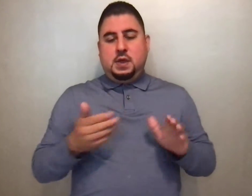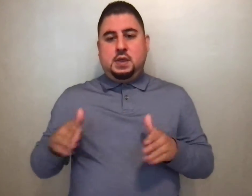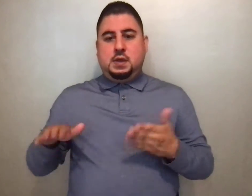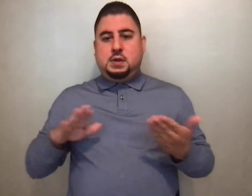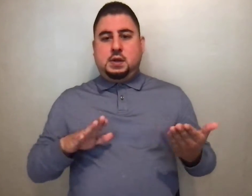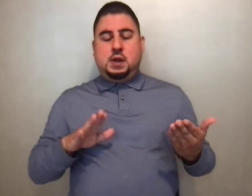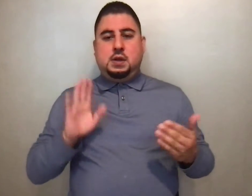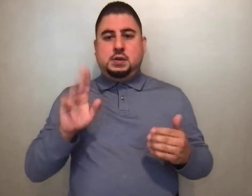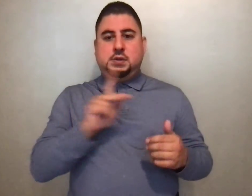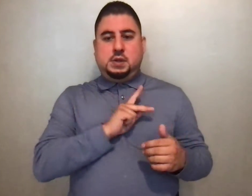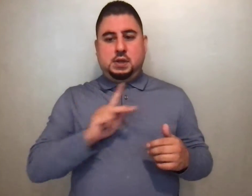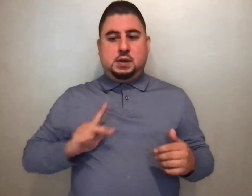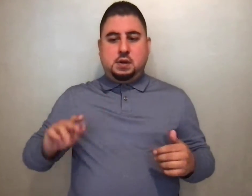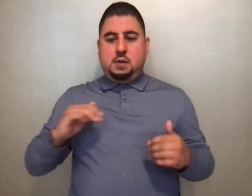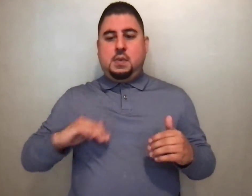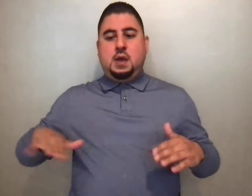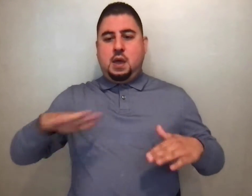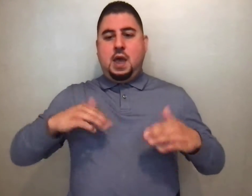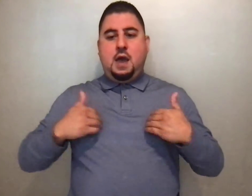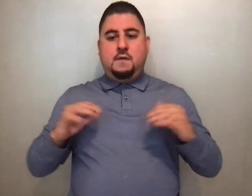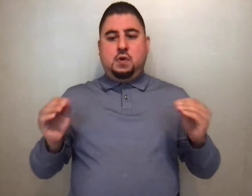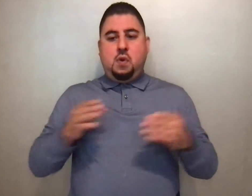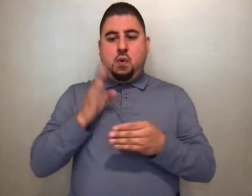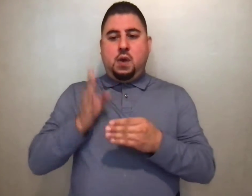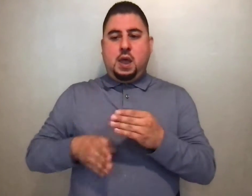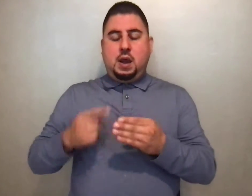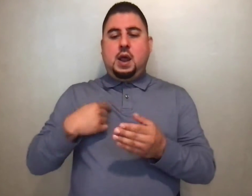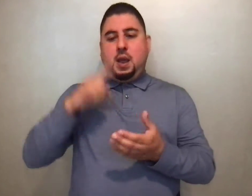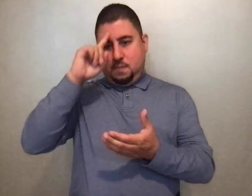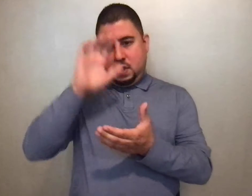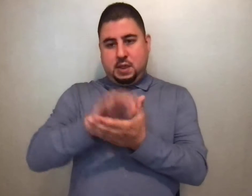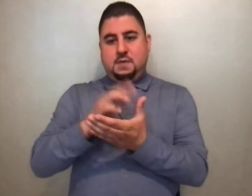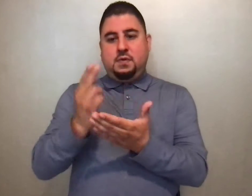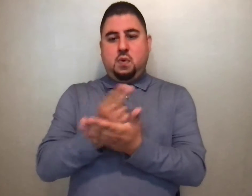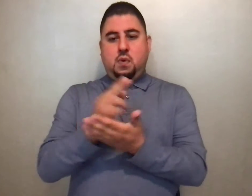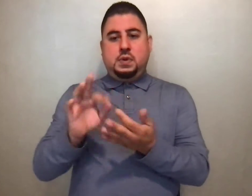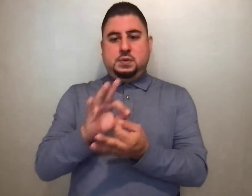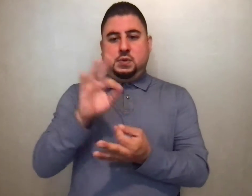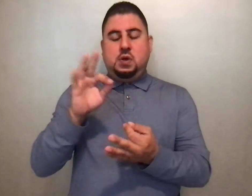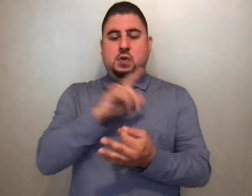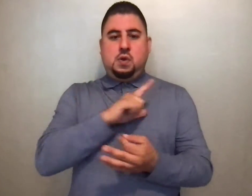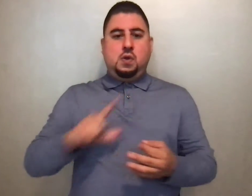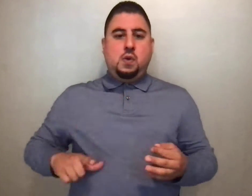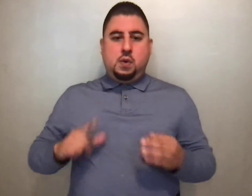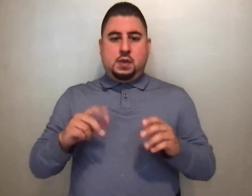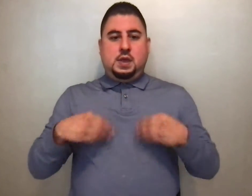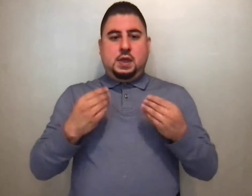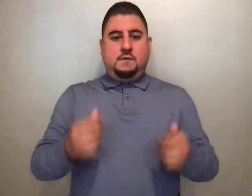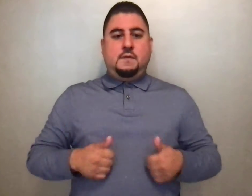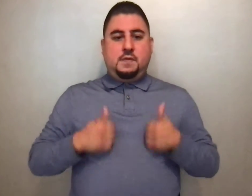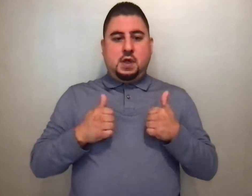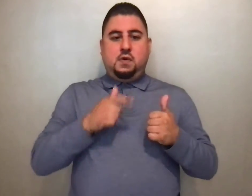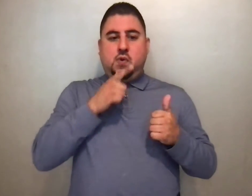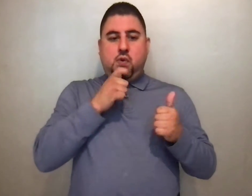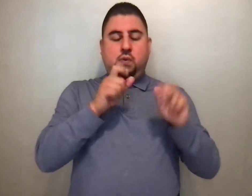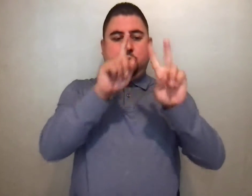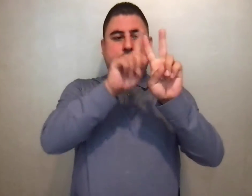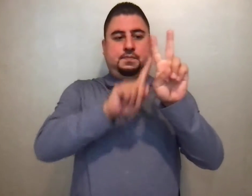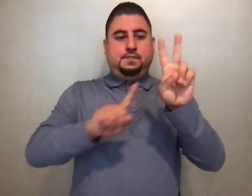and his kingdom will have no end. I believe in the Holy Spirit, the Lord, the giver of life, who proceeds from the